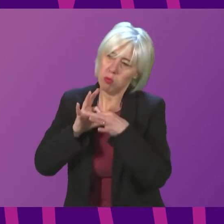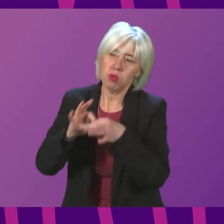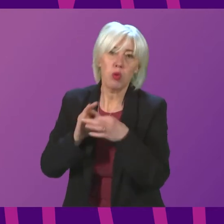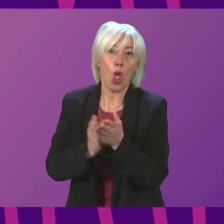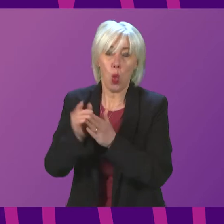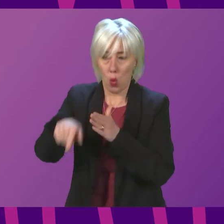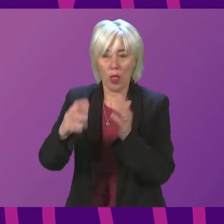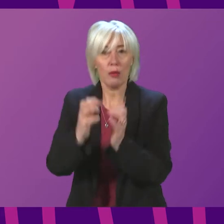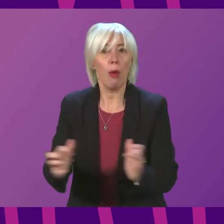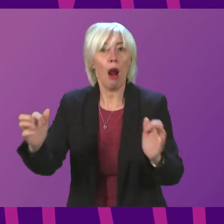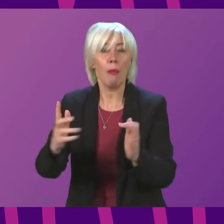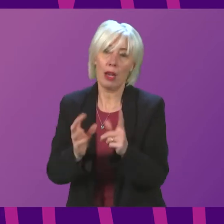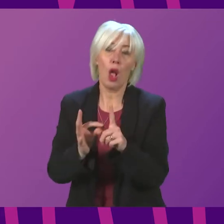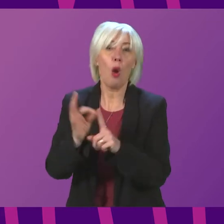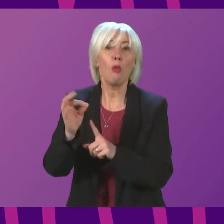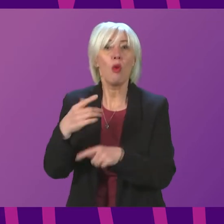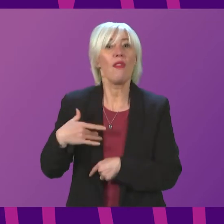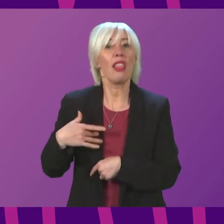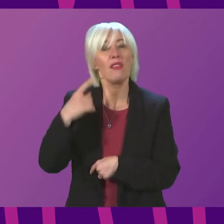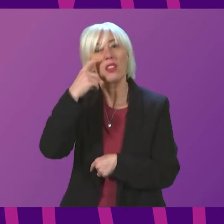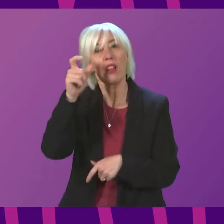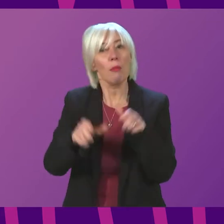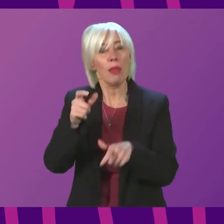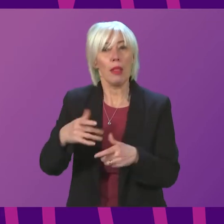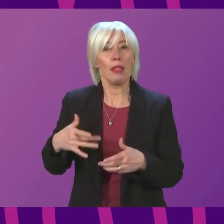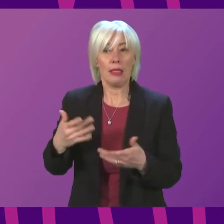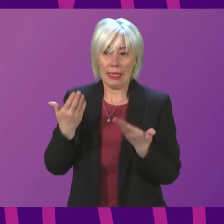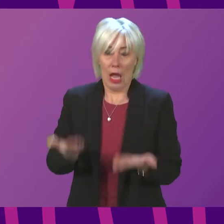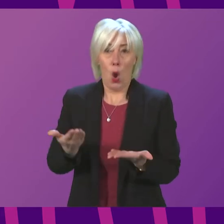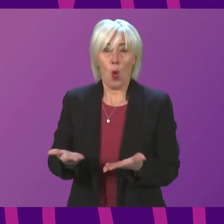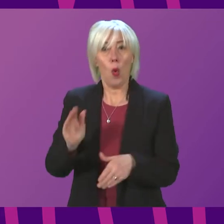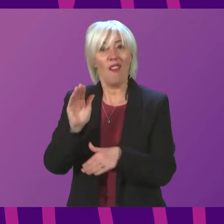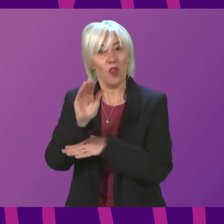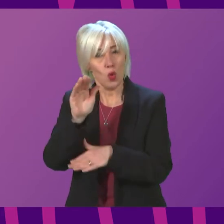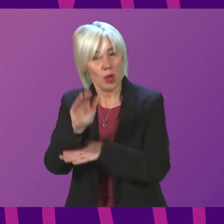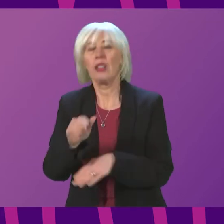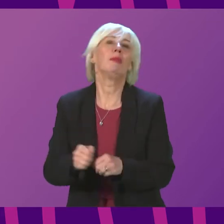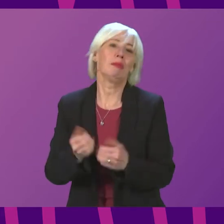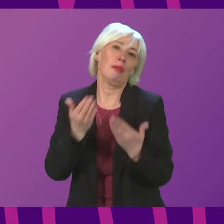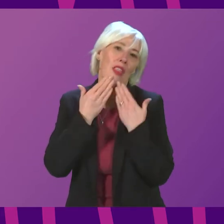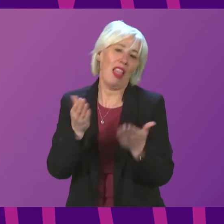term and improve young people's lives in the future and in the present. Thank you for listening.